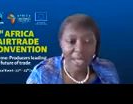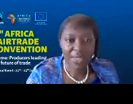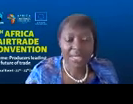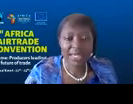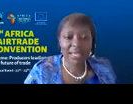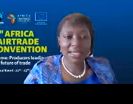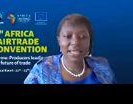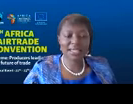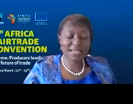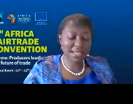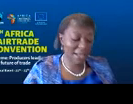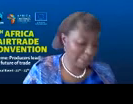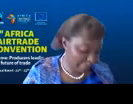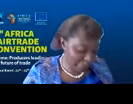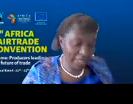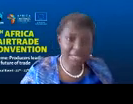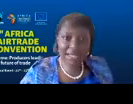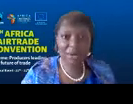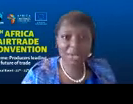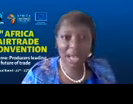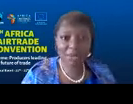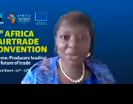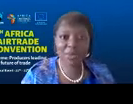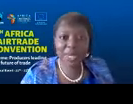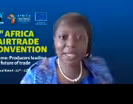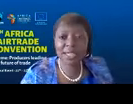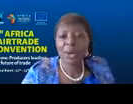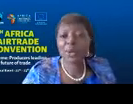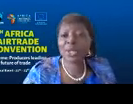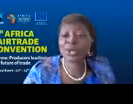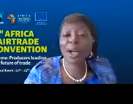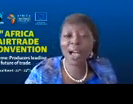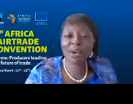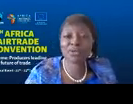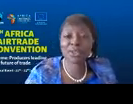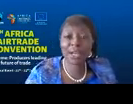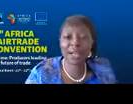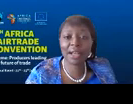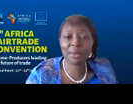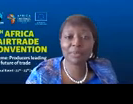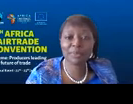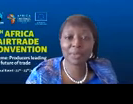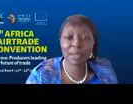I think as he gets his sound up to speed. We also have